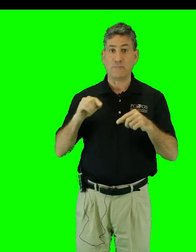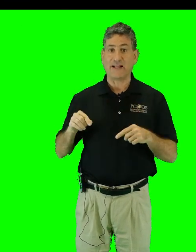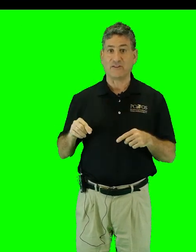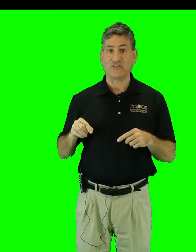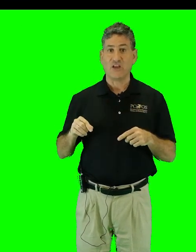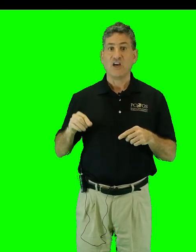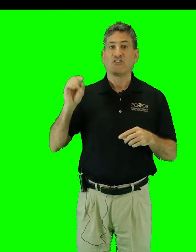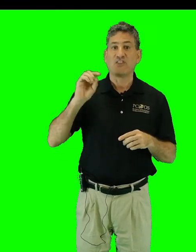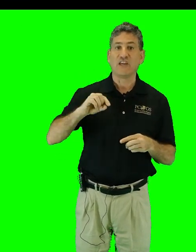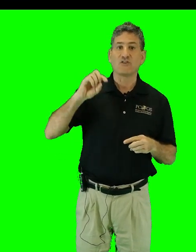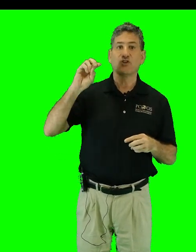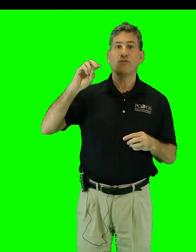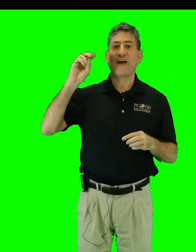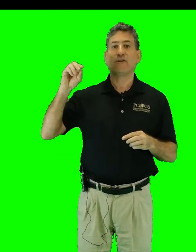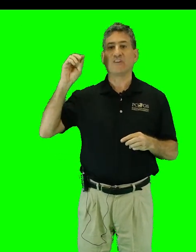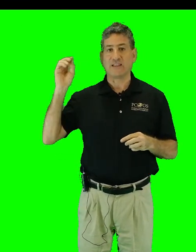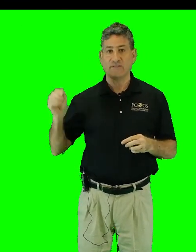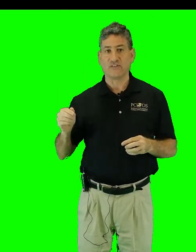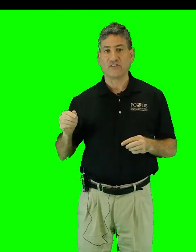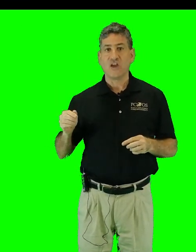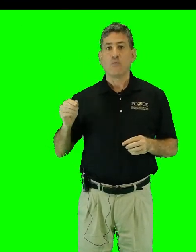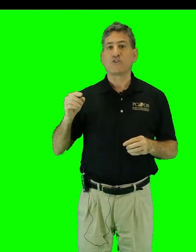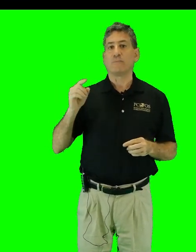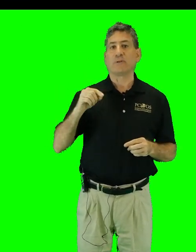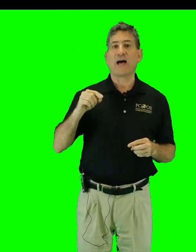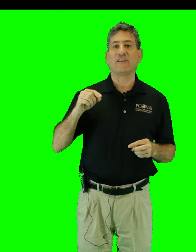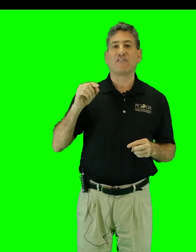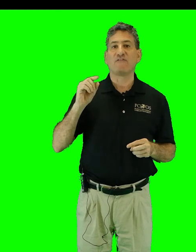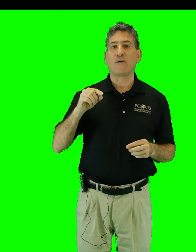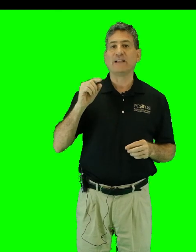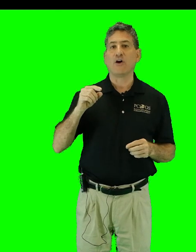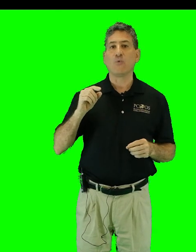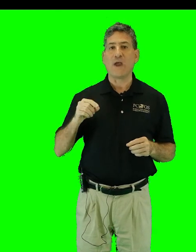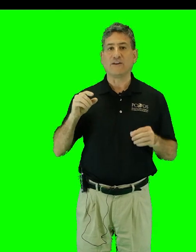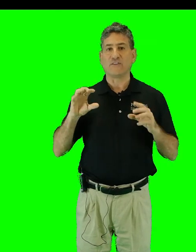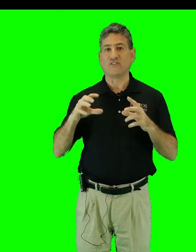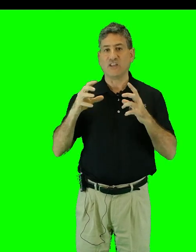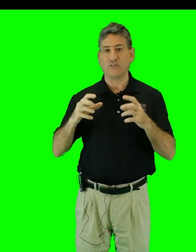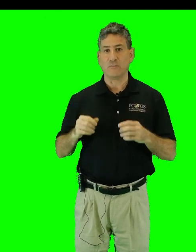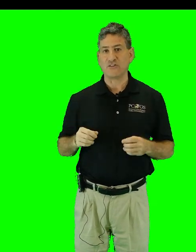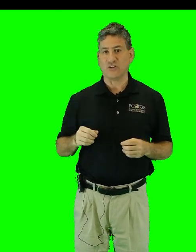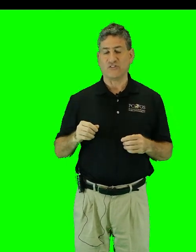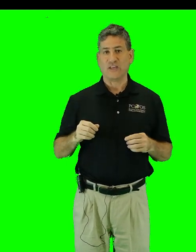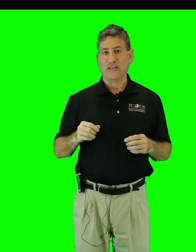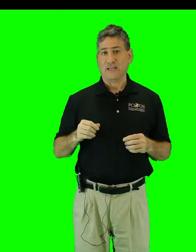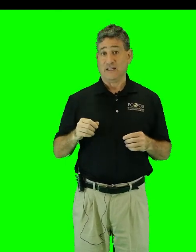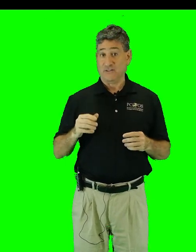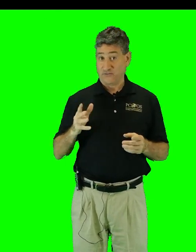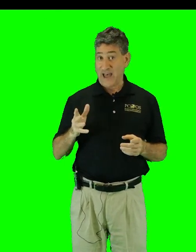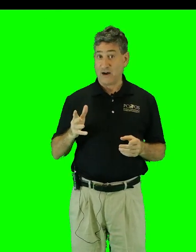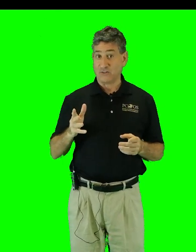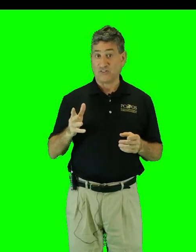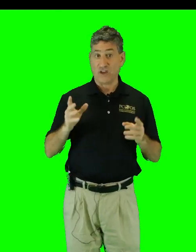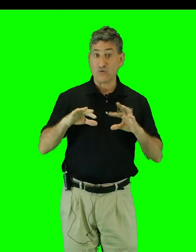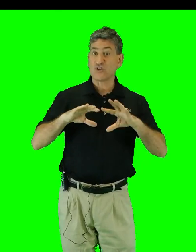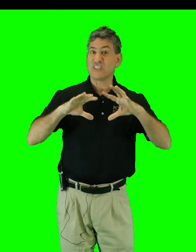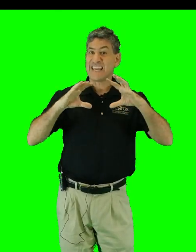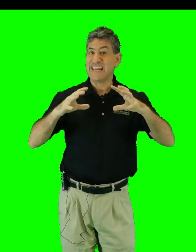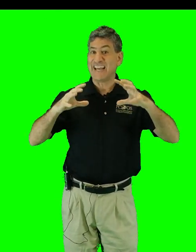balance to the year 2000 levels which implies a very low rate of continued emissions and it found as the ocean's heating